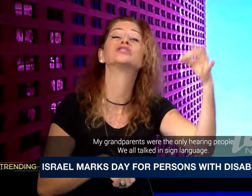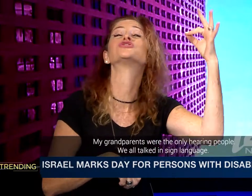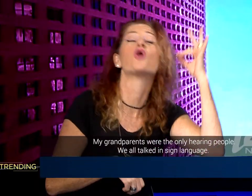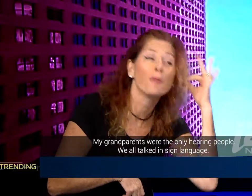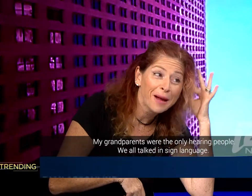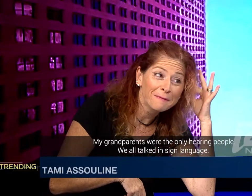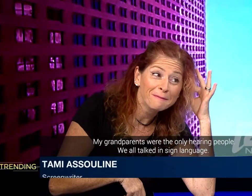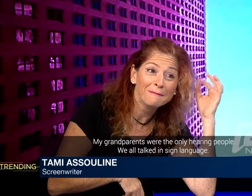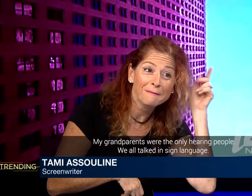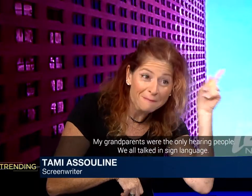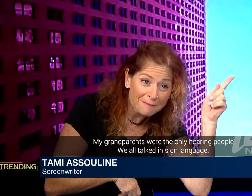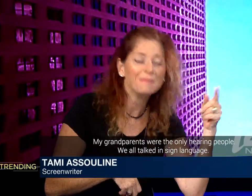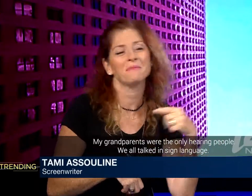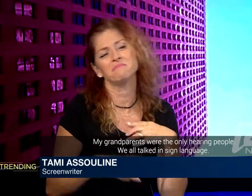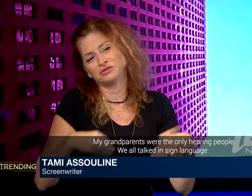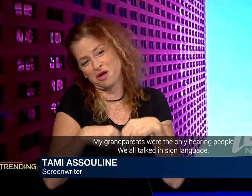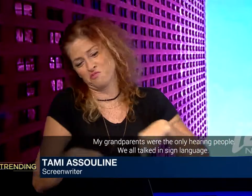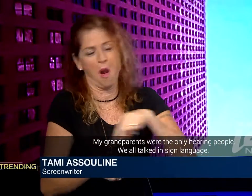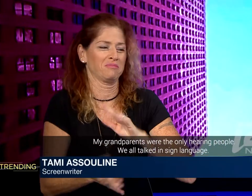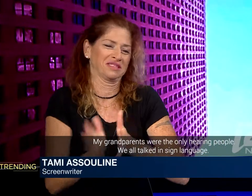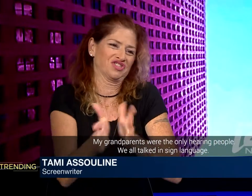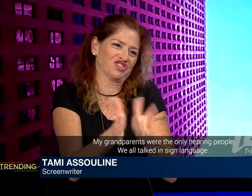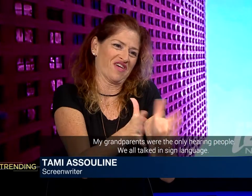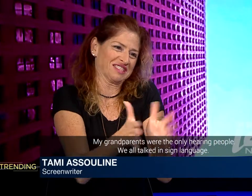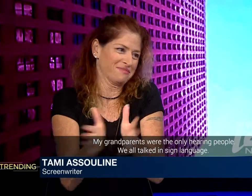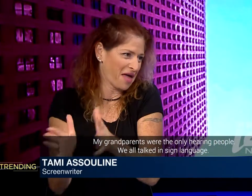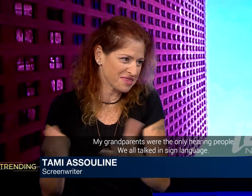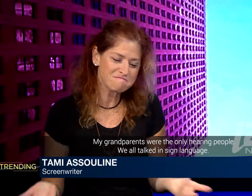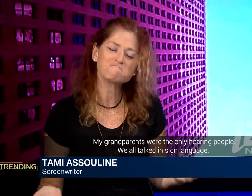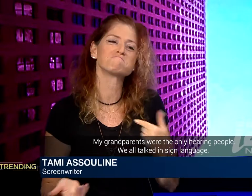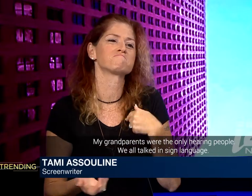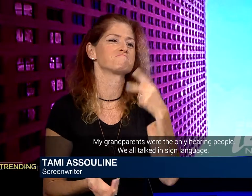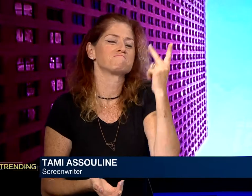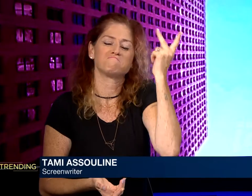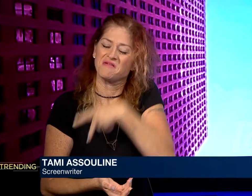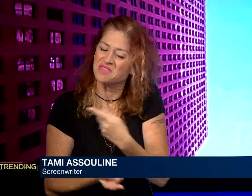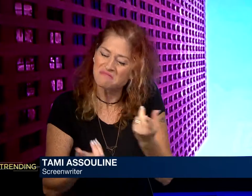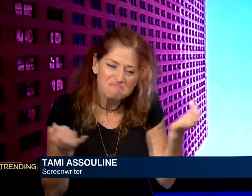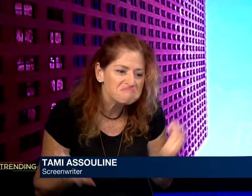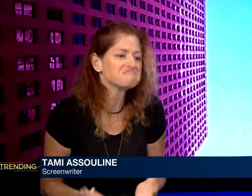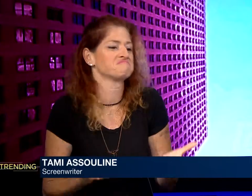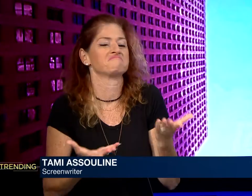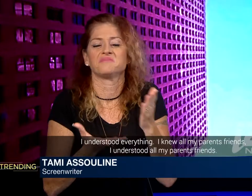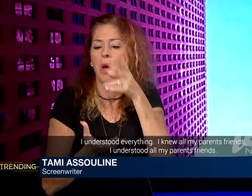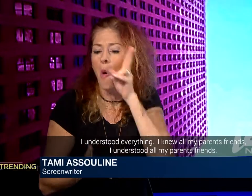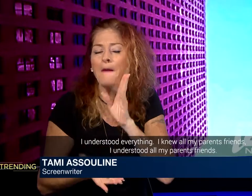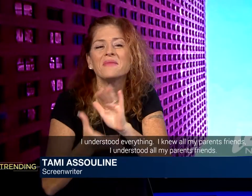My grandmother and grandfather, they are hearing persons. So we all talk in sign language. I understood everything.